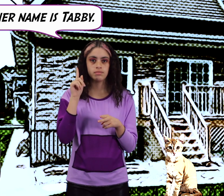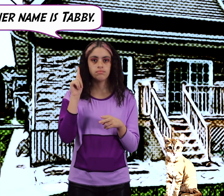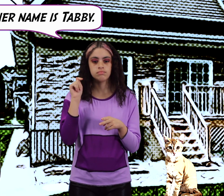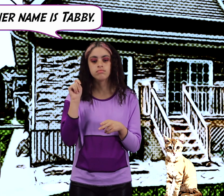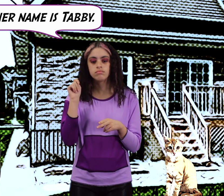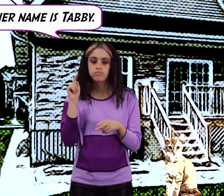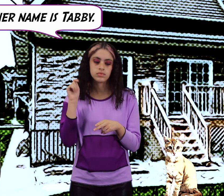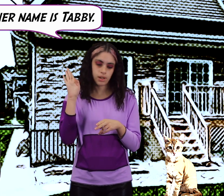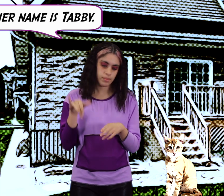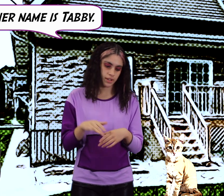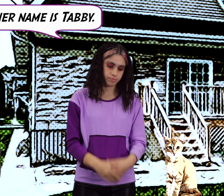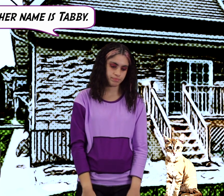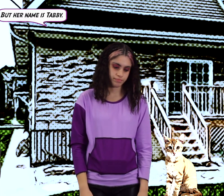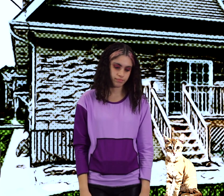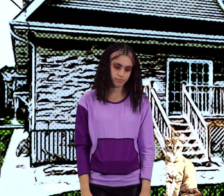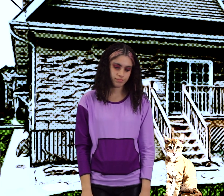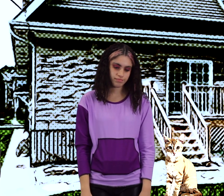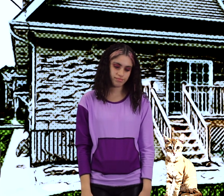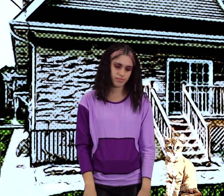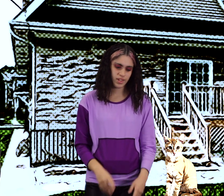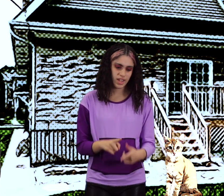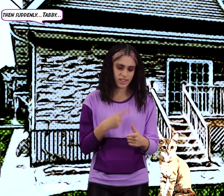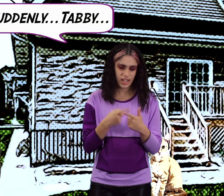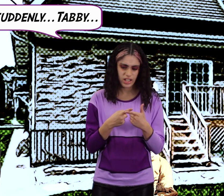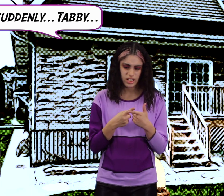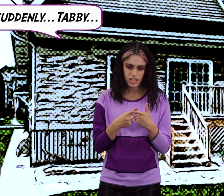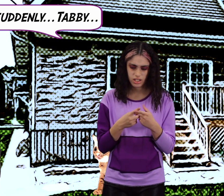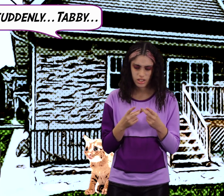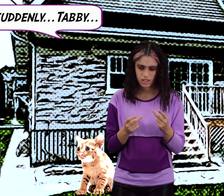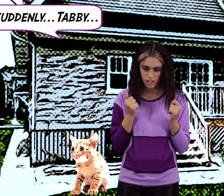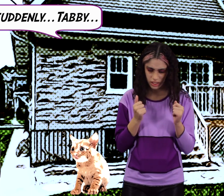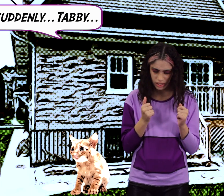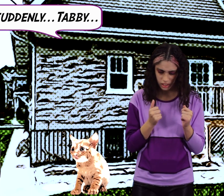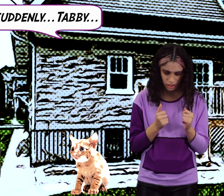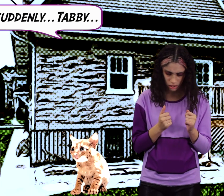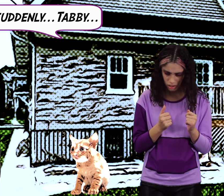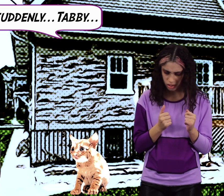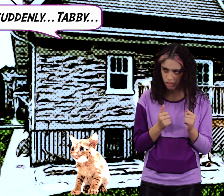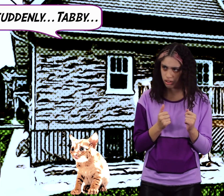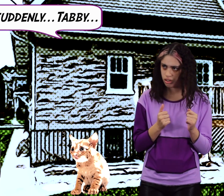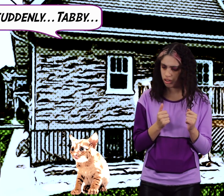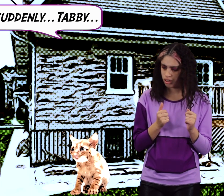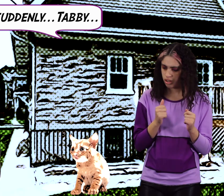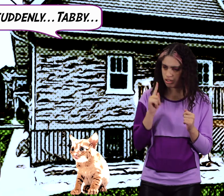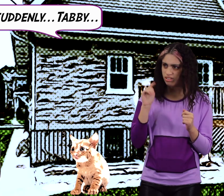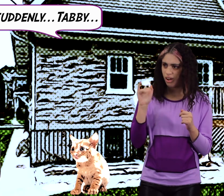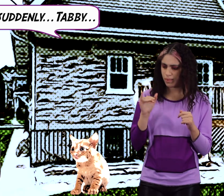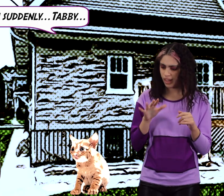bobby then finally bobby